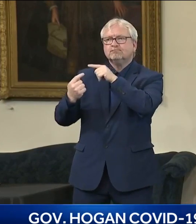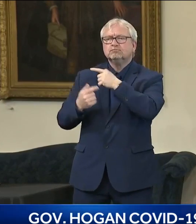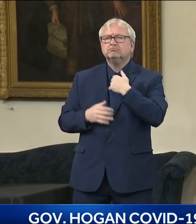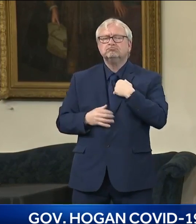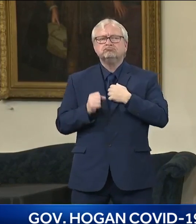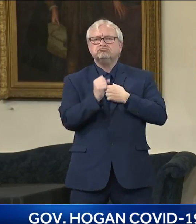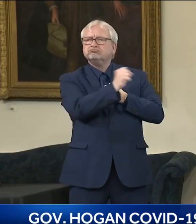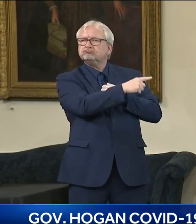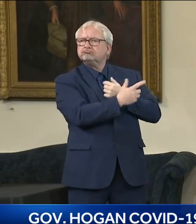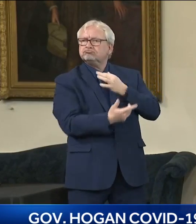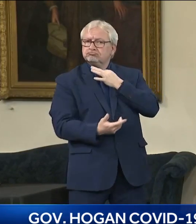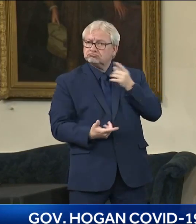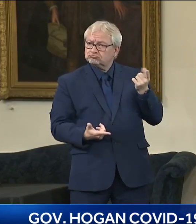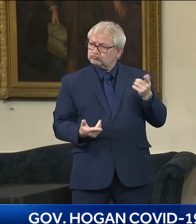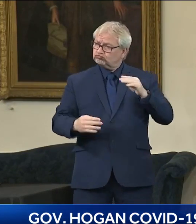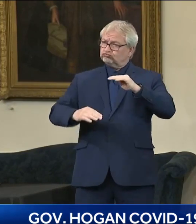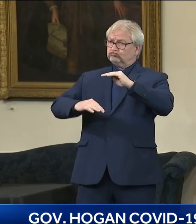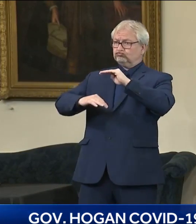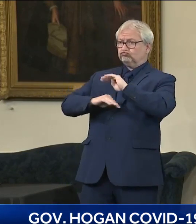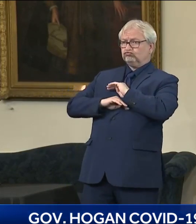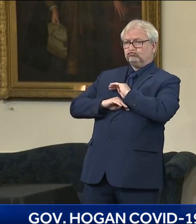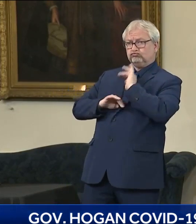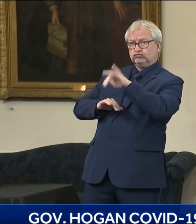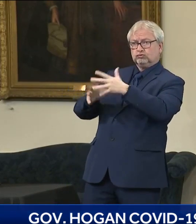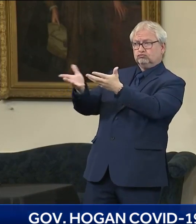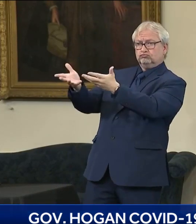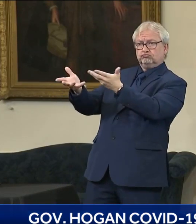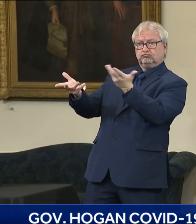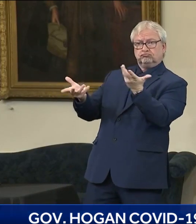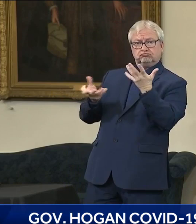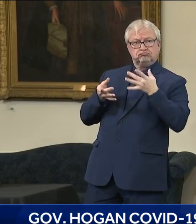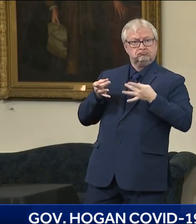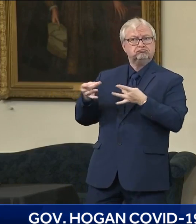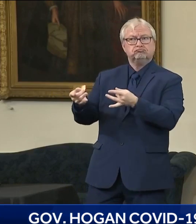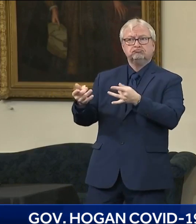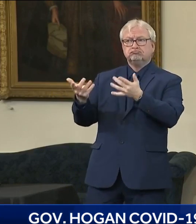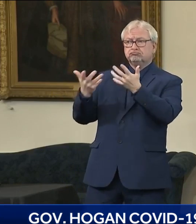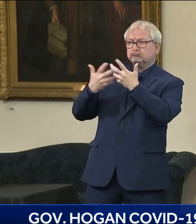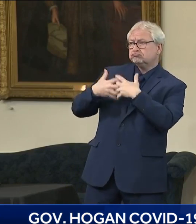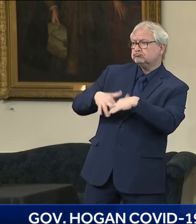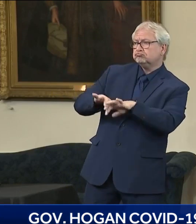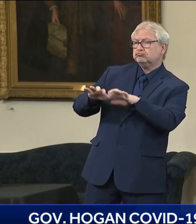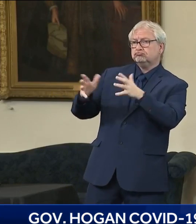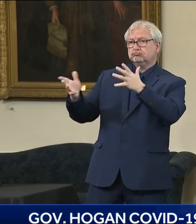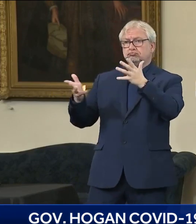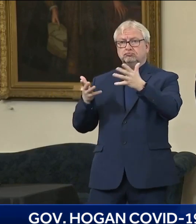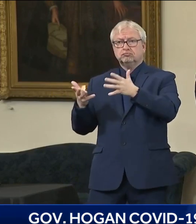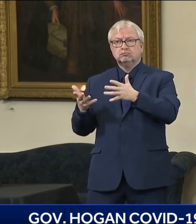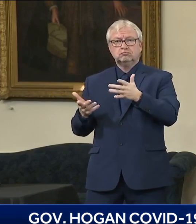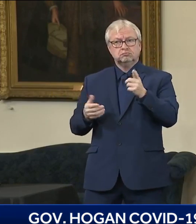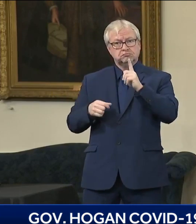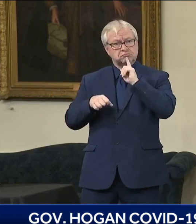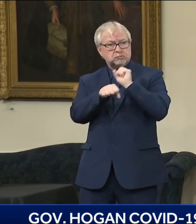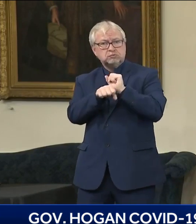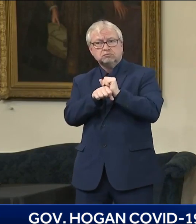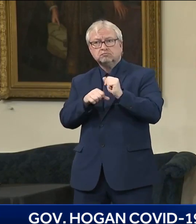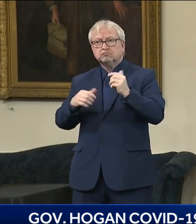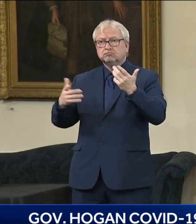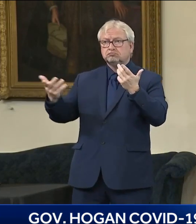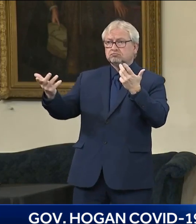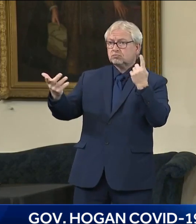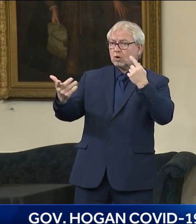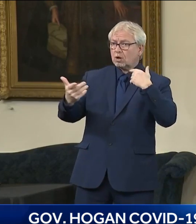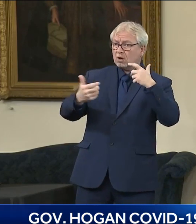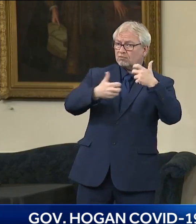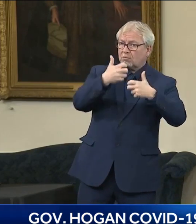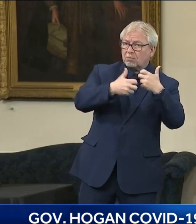it is going as smoothly as it possibly can and it is just that you lack the doses right now? what do you say to those